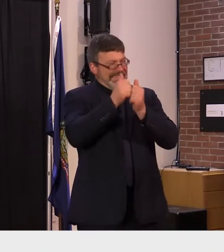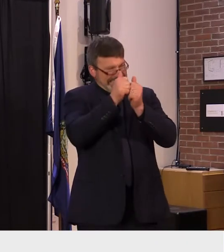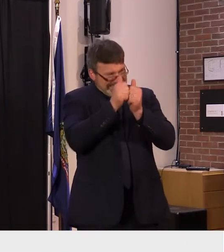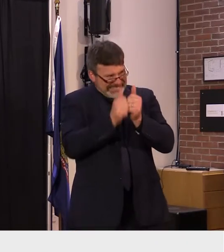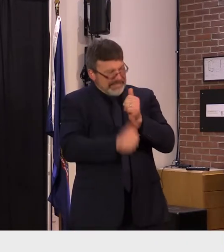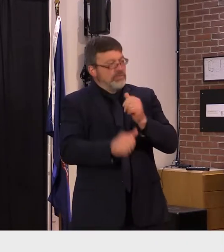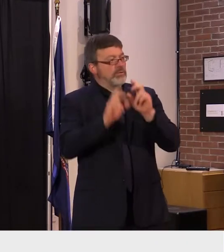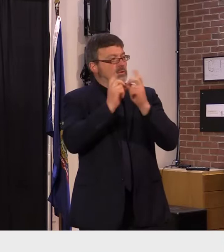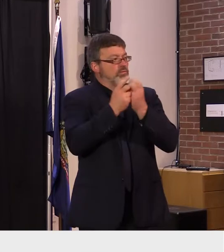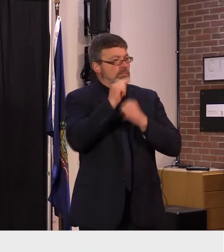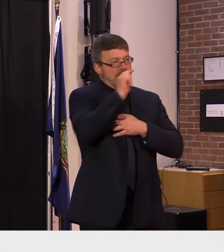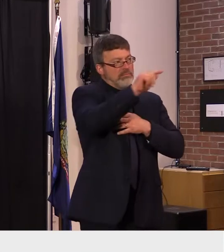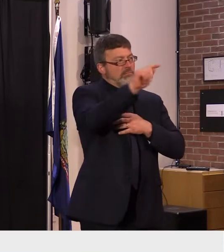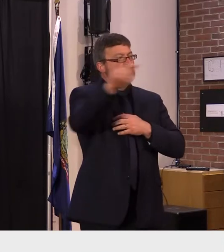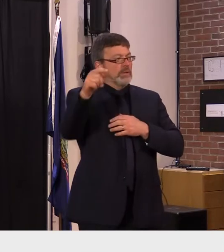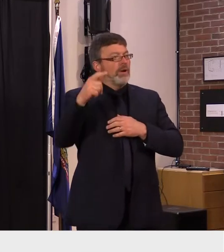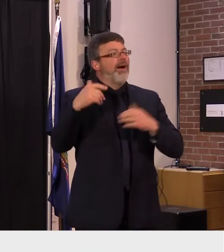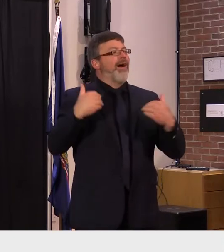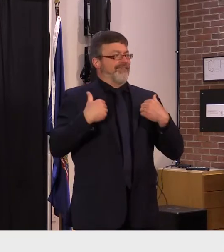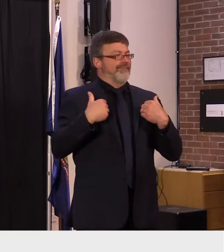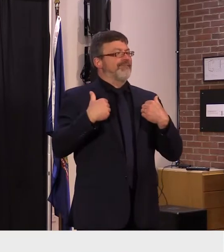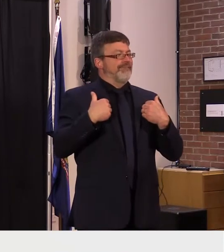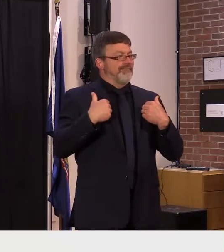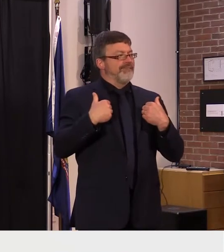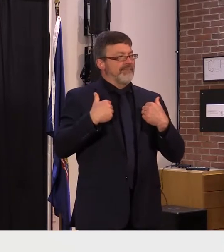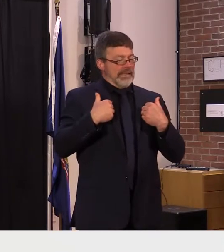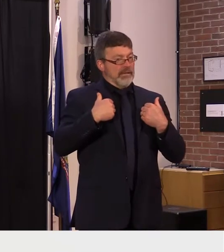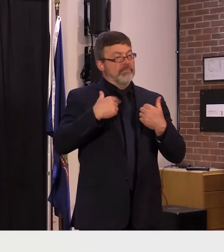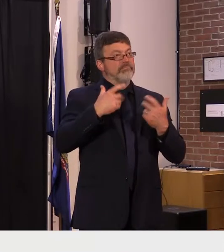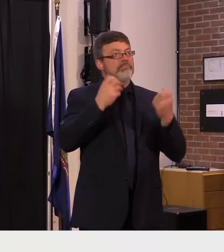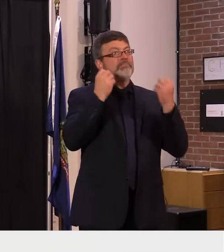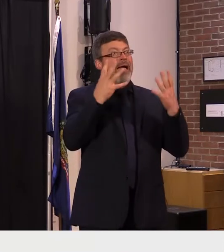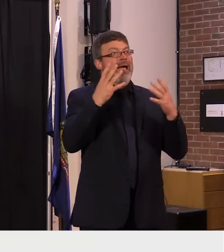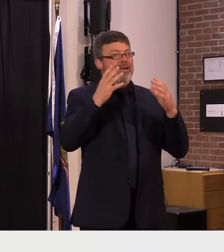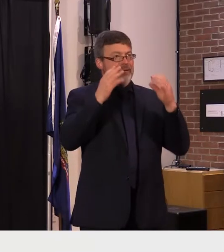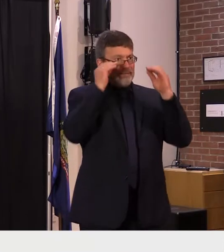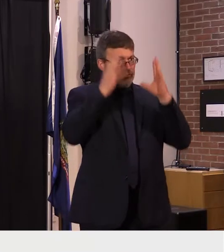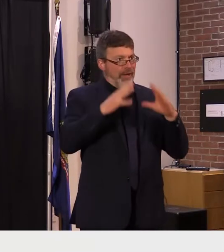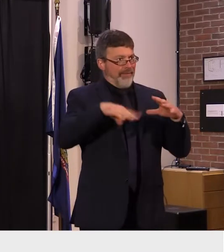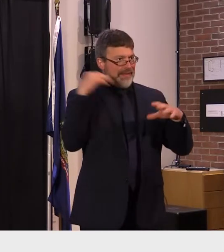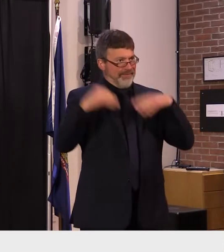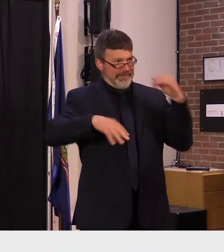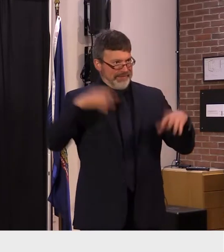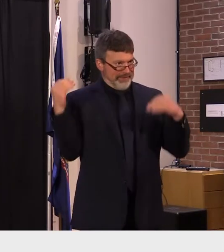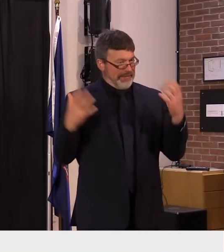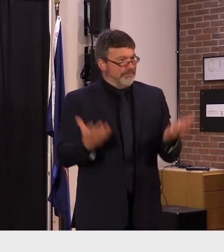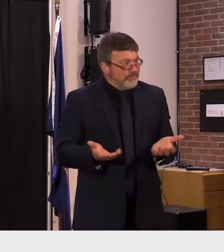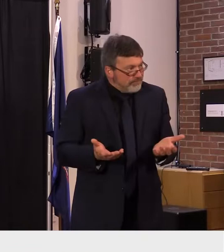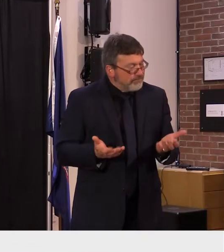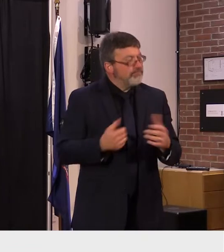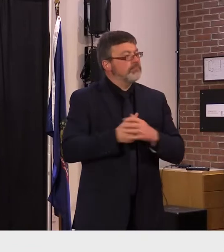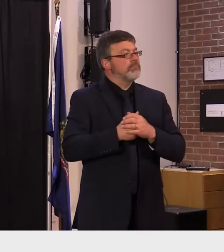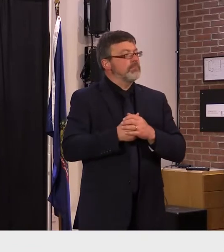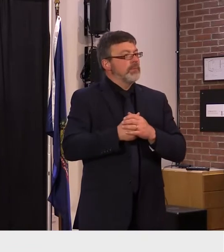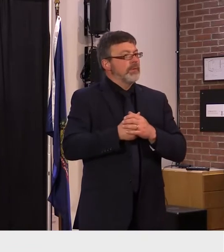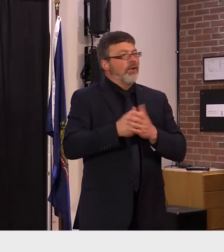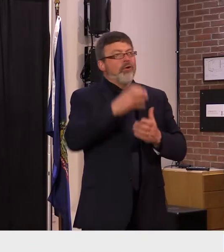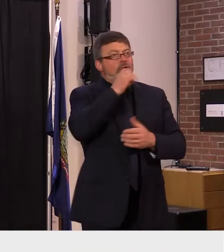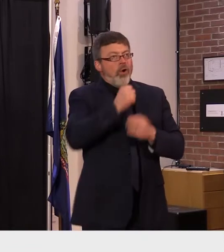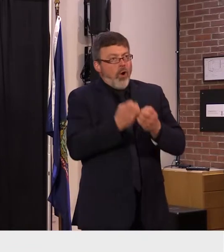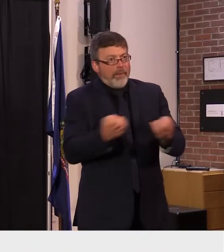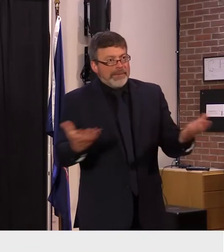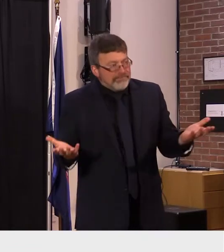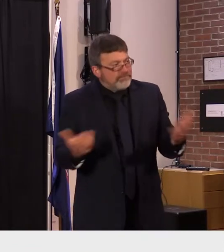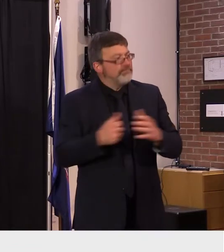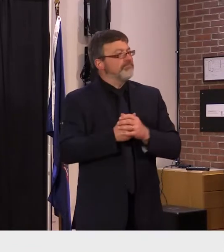manage transitions of staff our second long-term goal for the education system speaks to the integration of